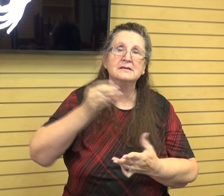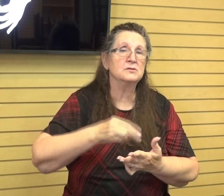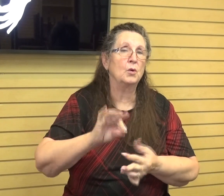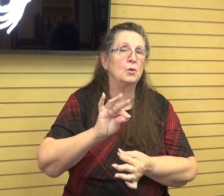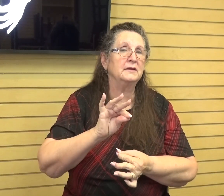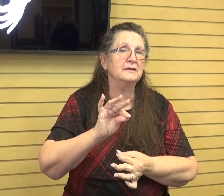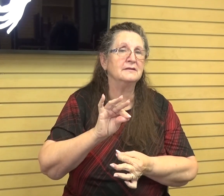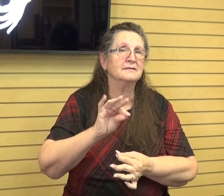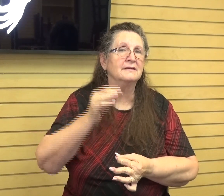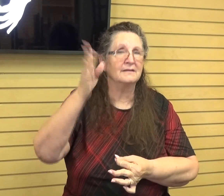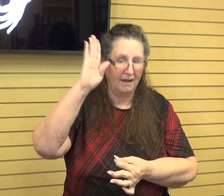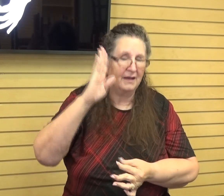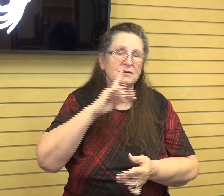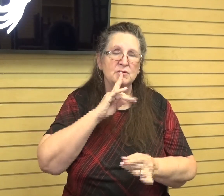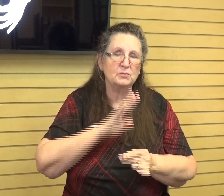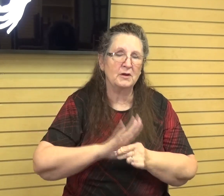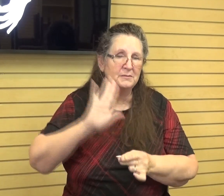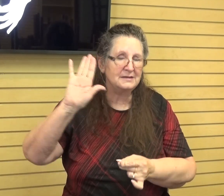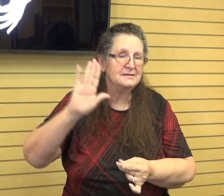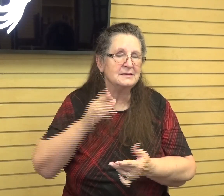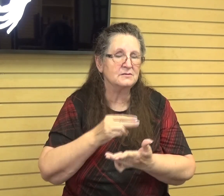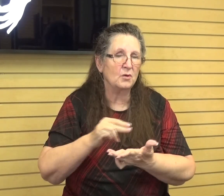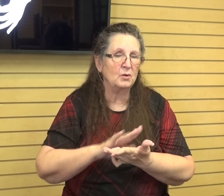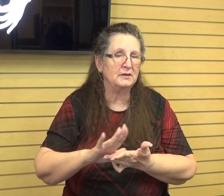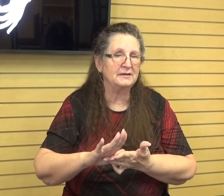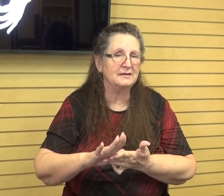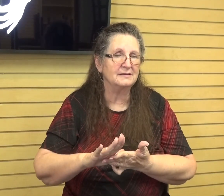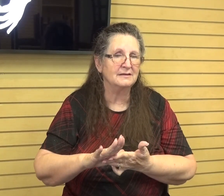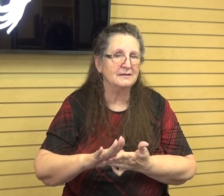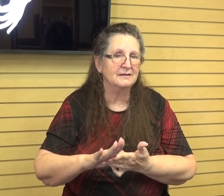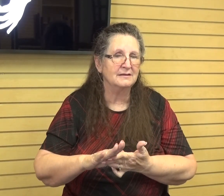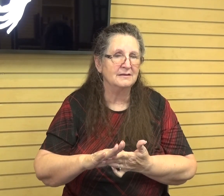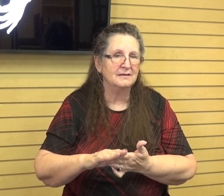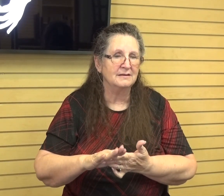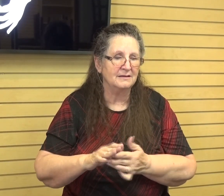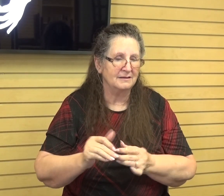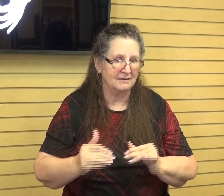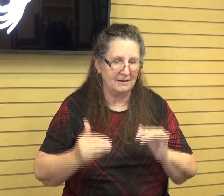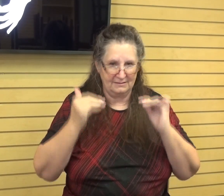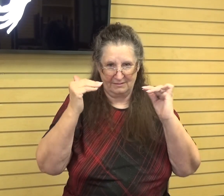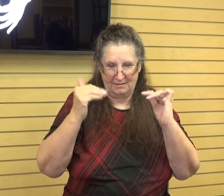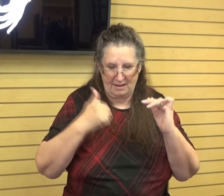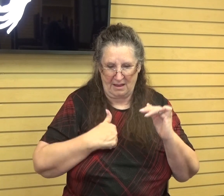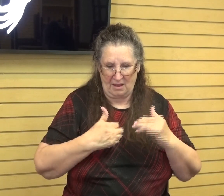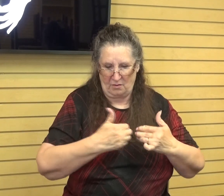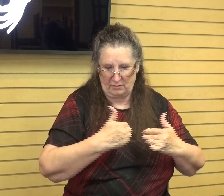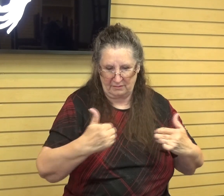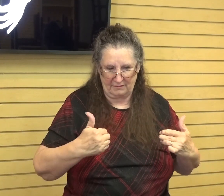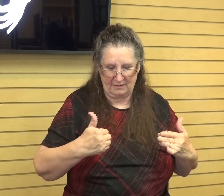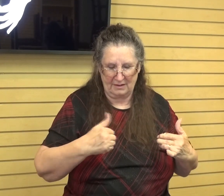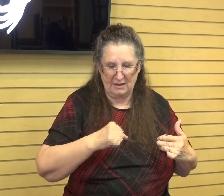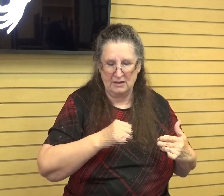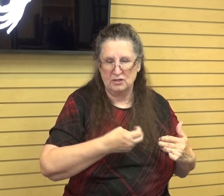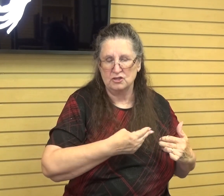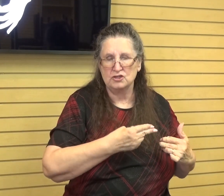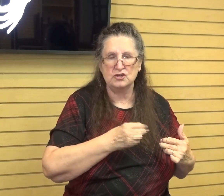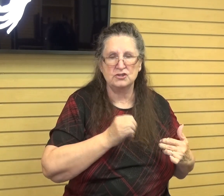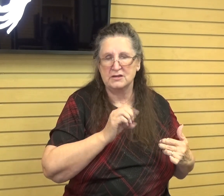God has promised in his holiness. Without exaltation, I will divide up Shechem and portion out the valley of